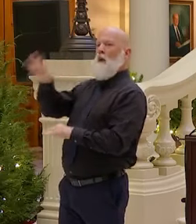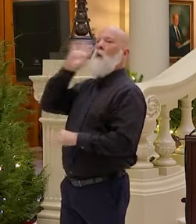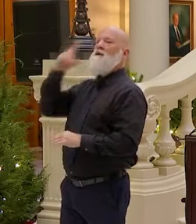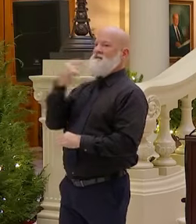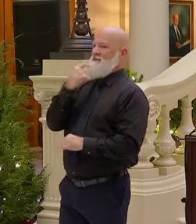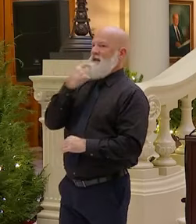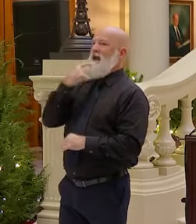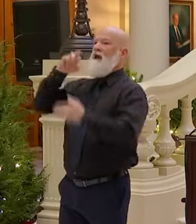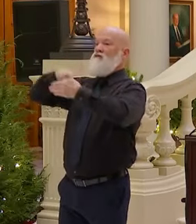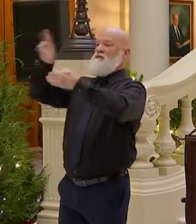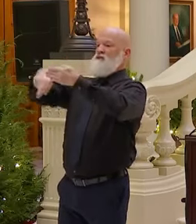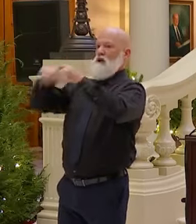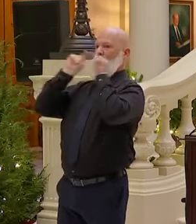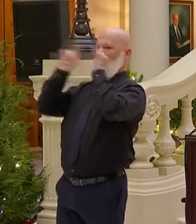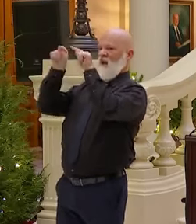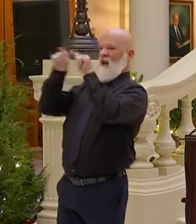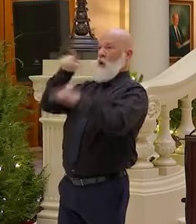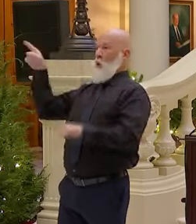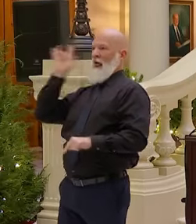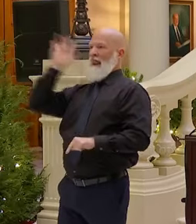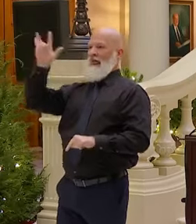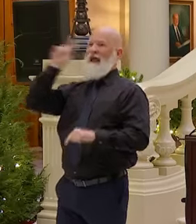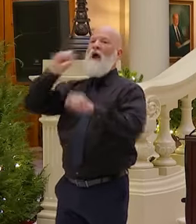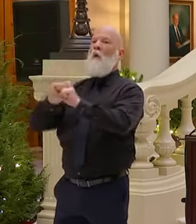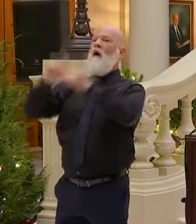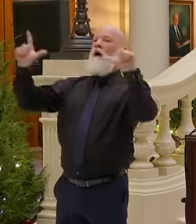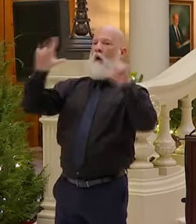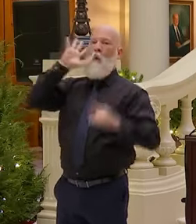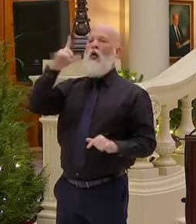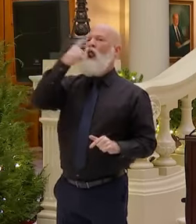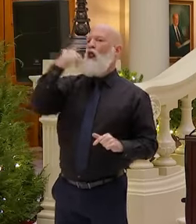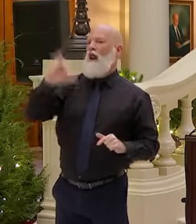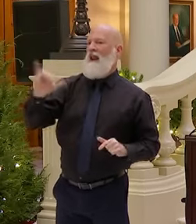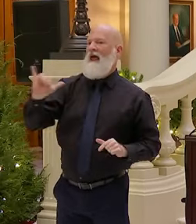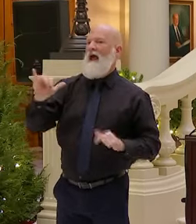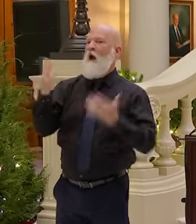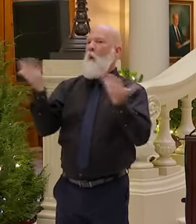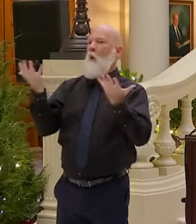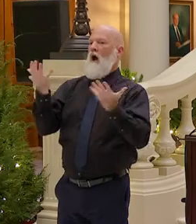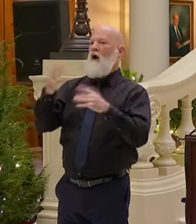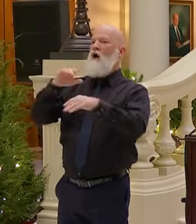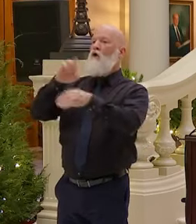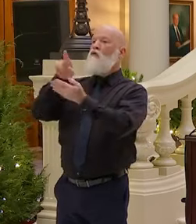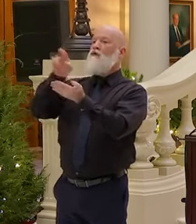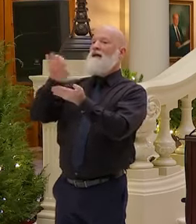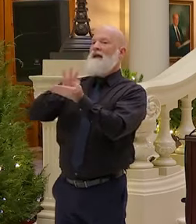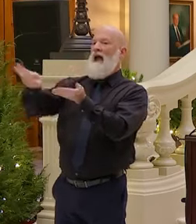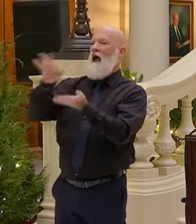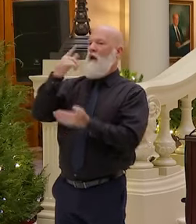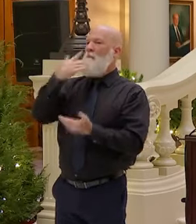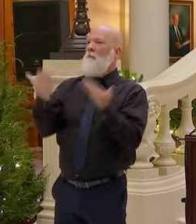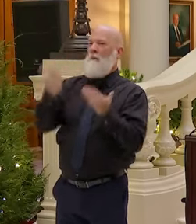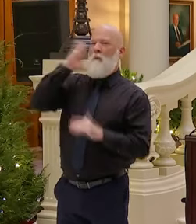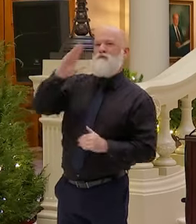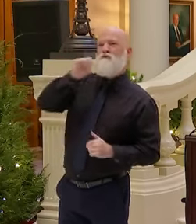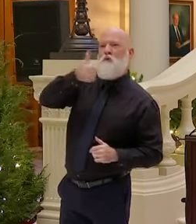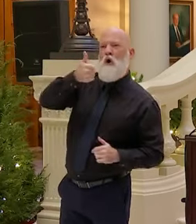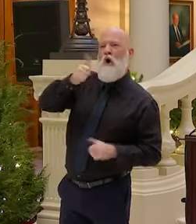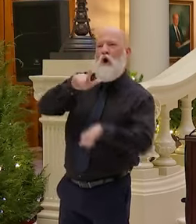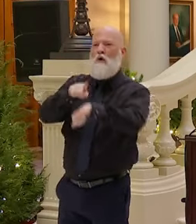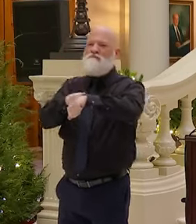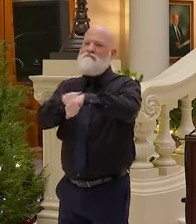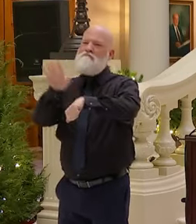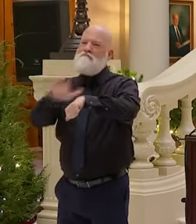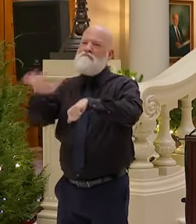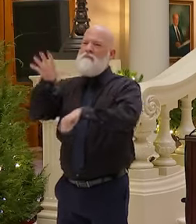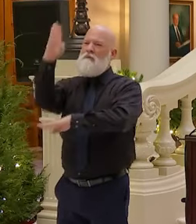It'll look like a regular election, not reporting. We probably aren't going to do that until tomorrow. Probably around lunchtime, I think, because we want to get some separation from, because we